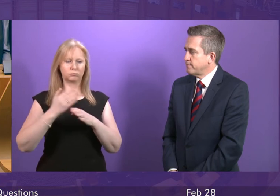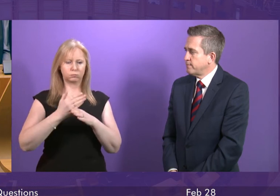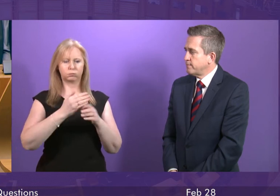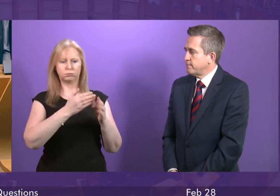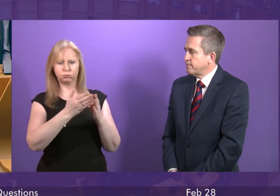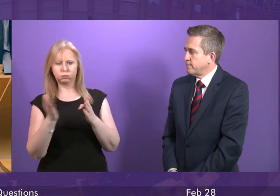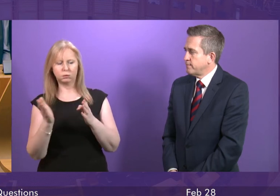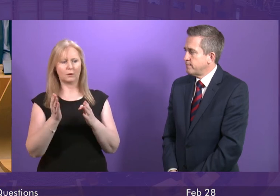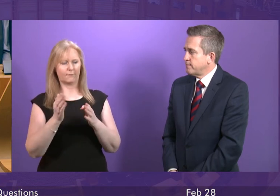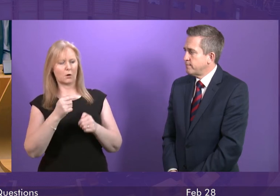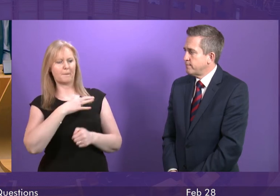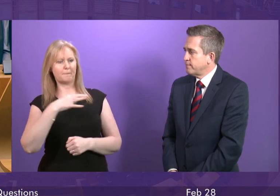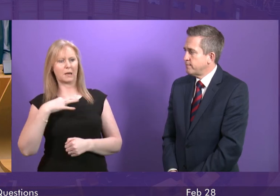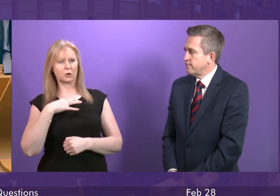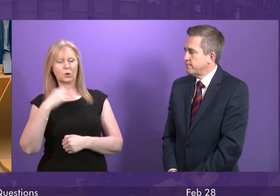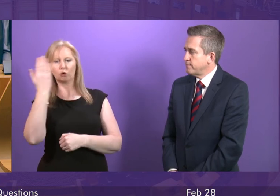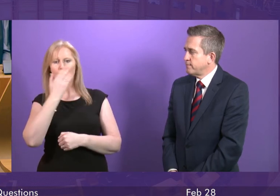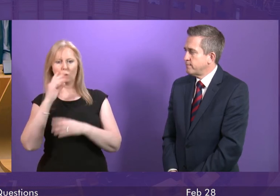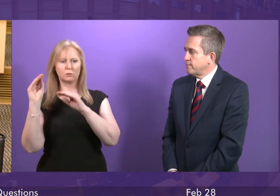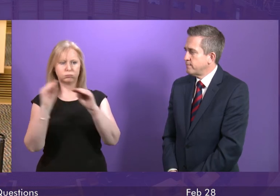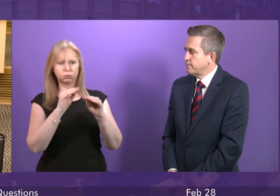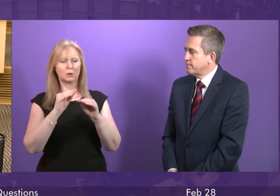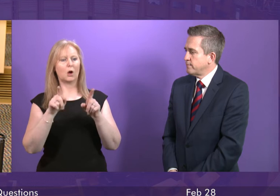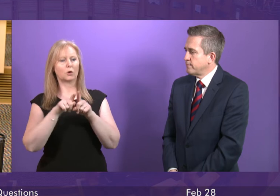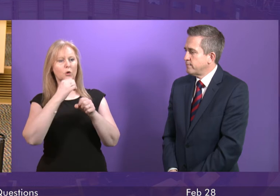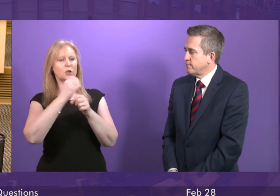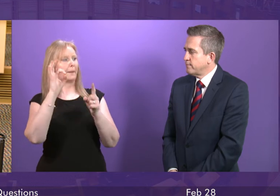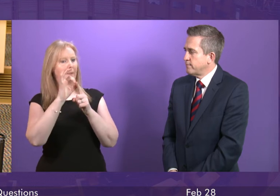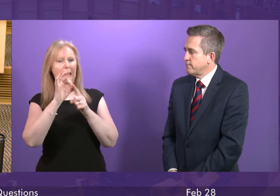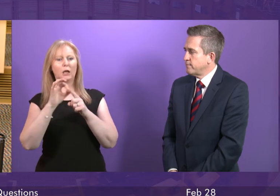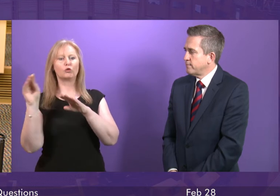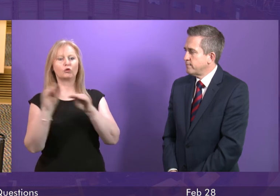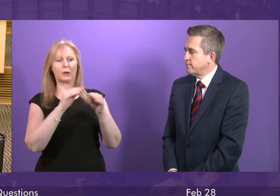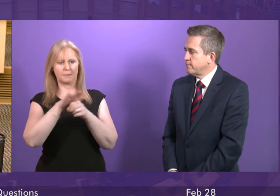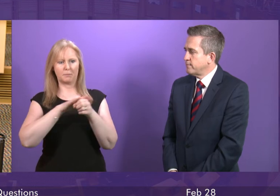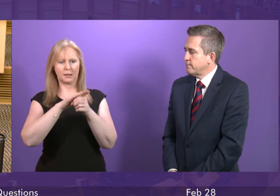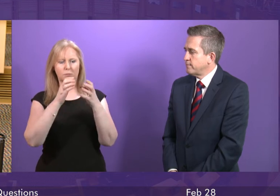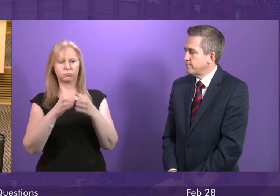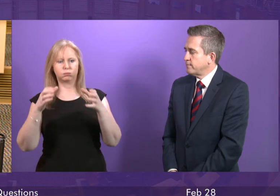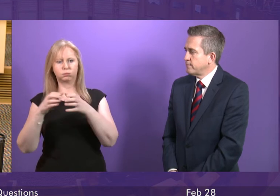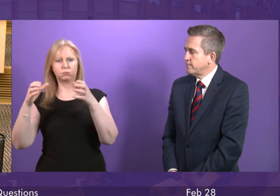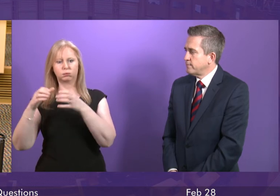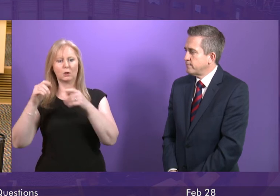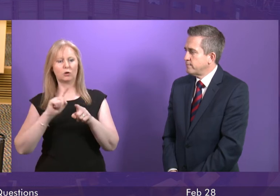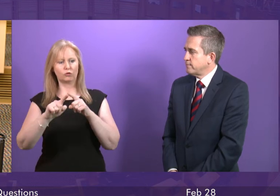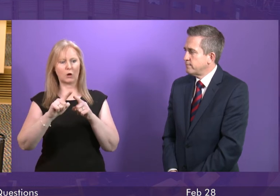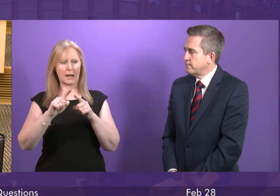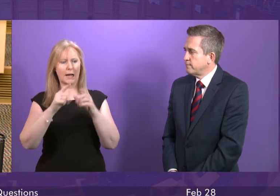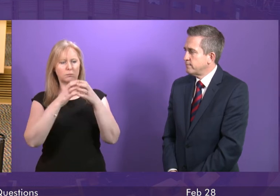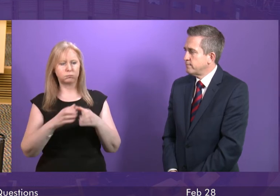medical schools to increasing GP training places to incentive schemes to increase the GP workforce and will continue